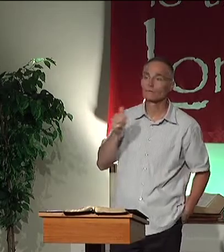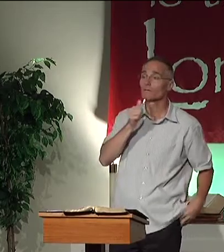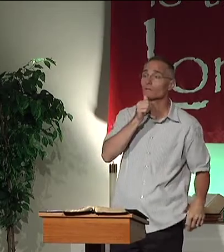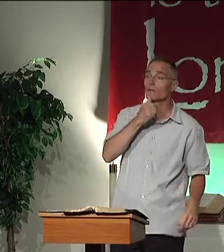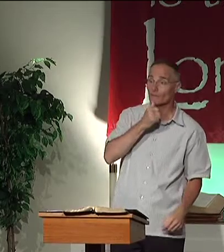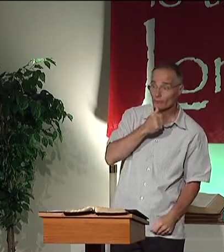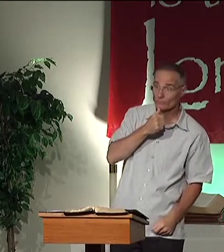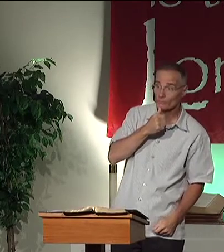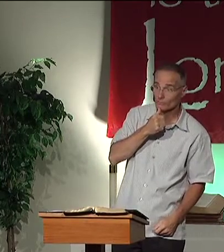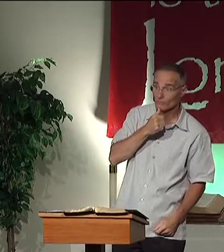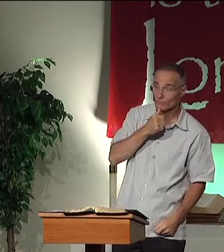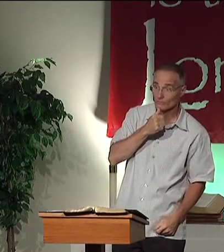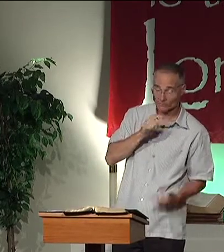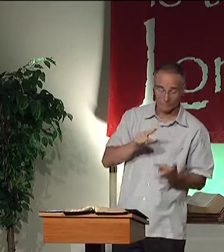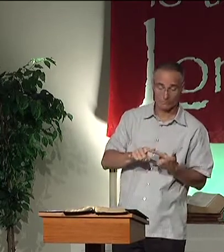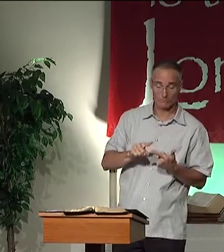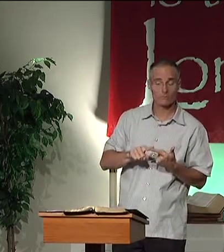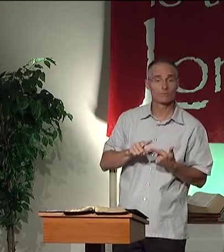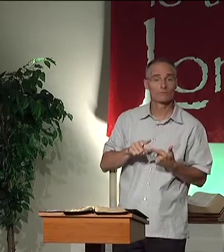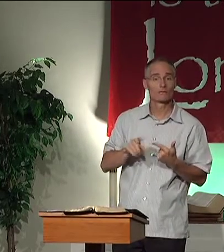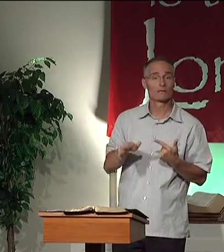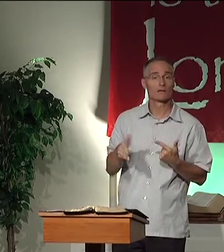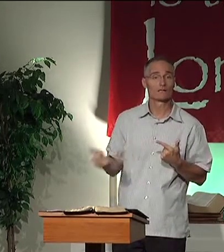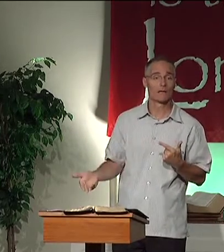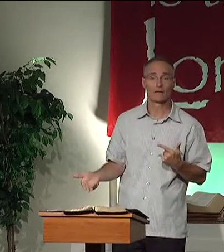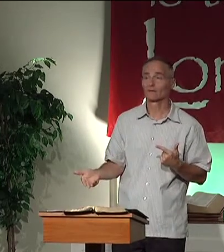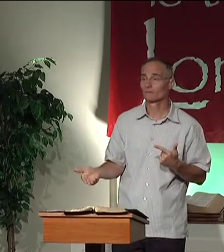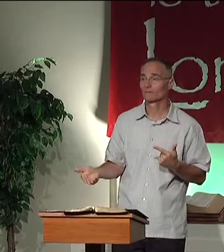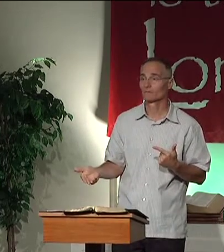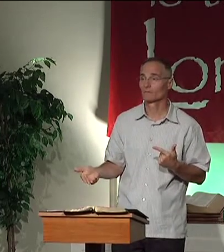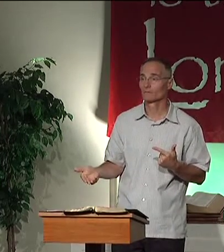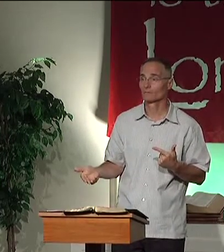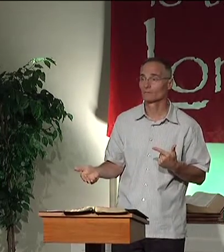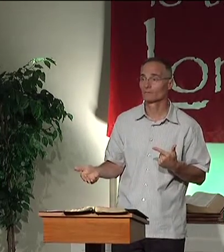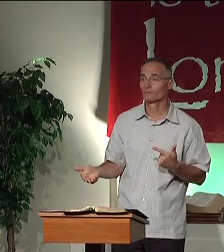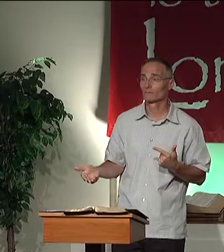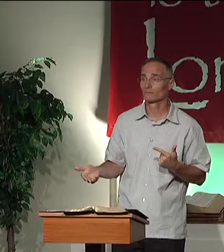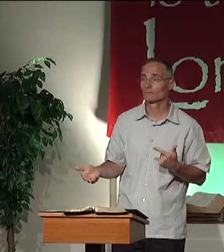And why? I have come to suffer and die.